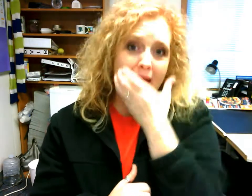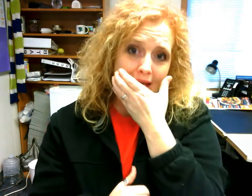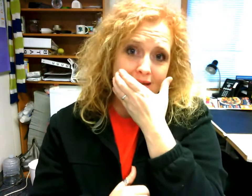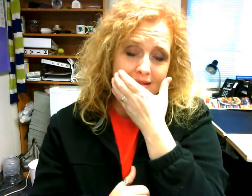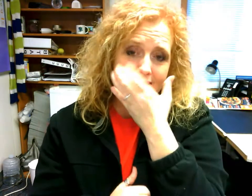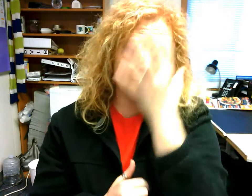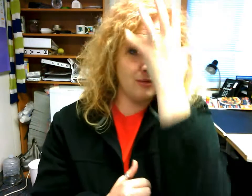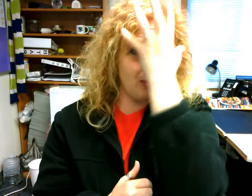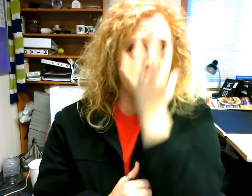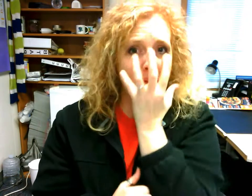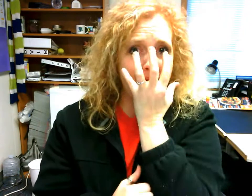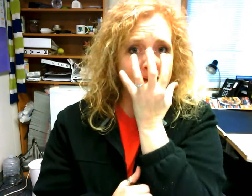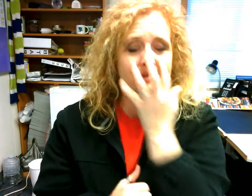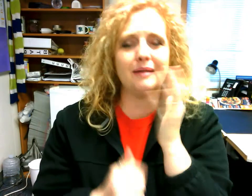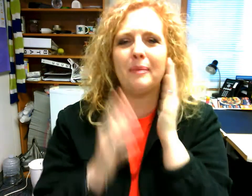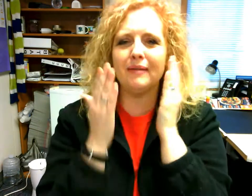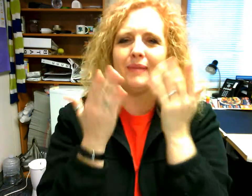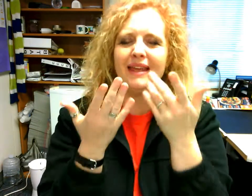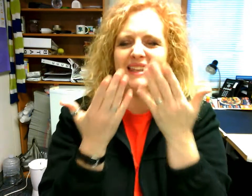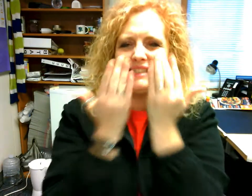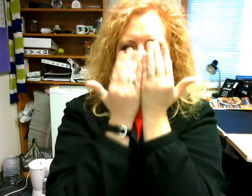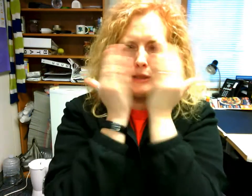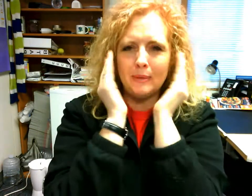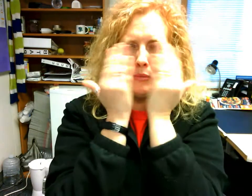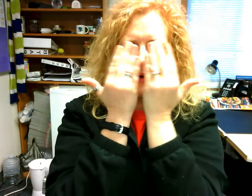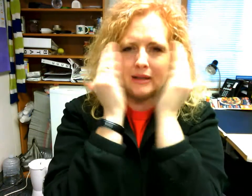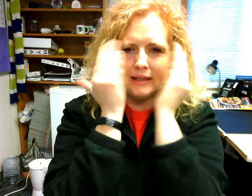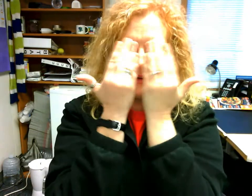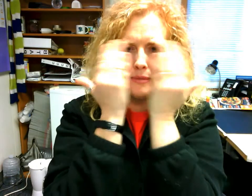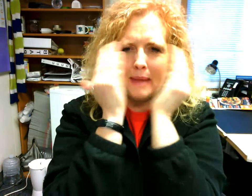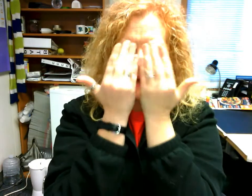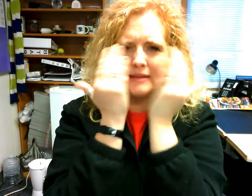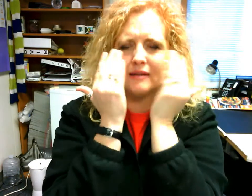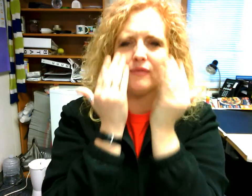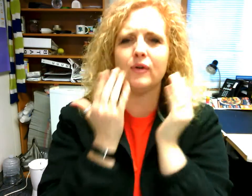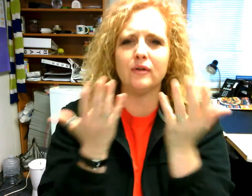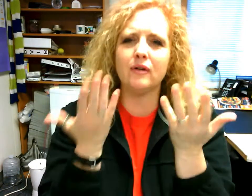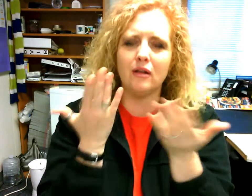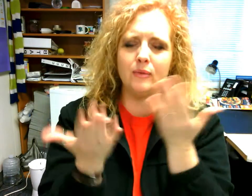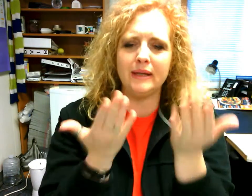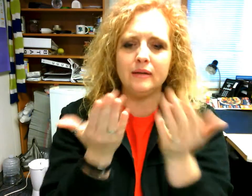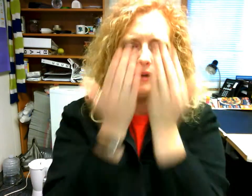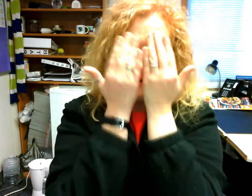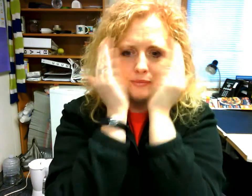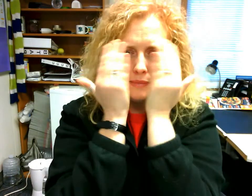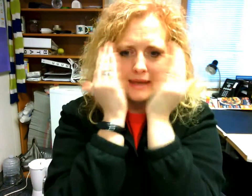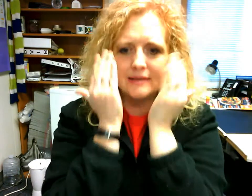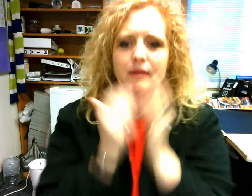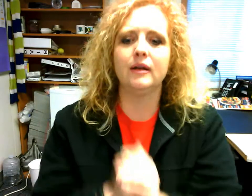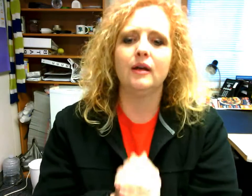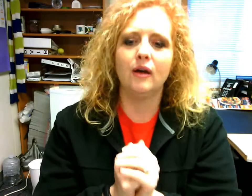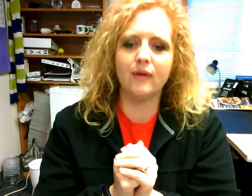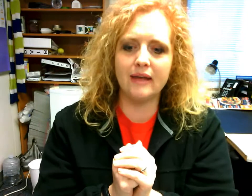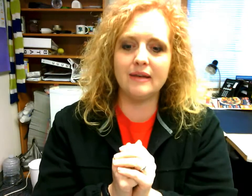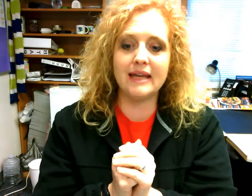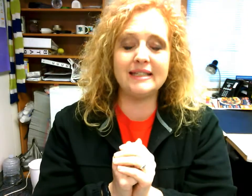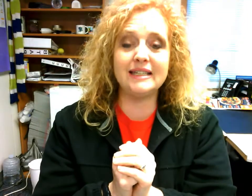mask or mask but this is a little bit more clear mask for halloween yeah okay next is